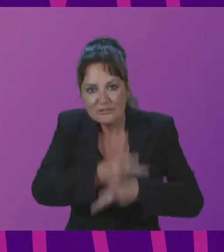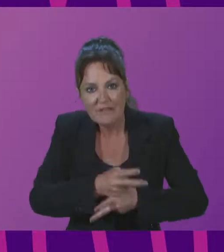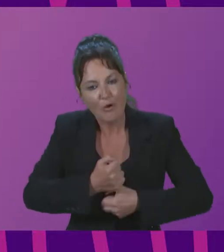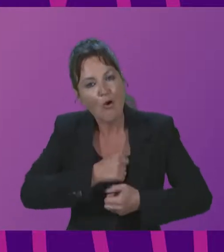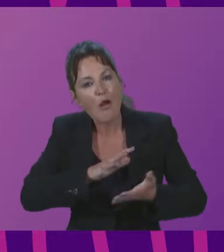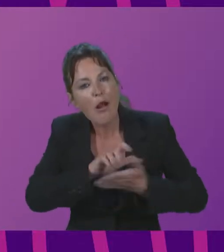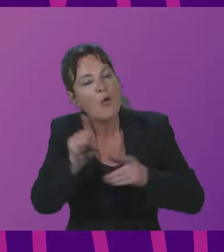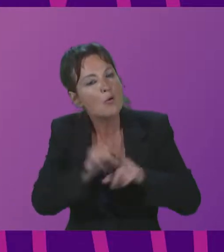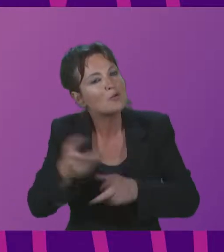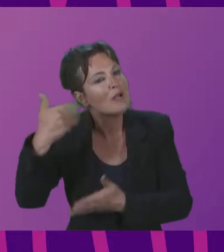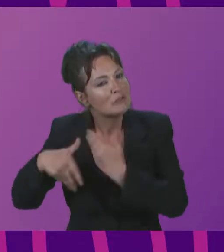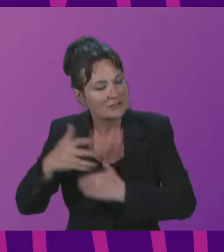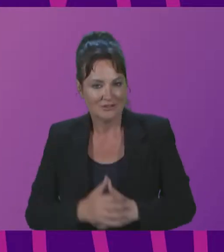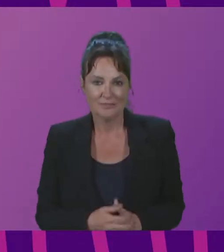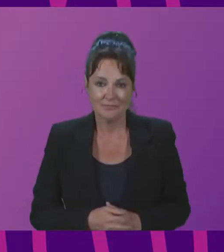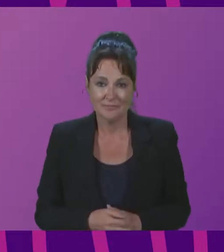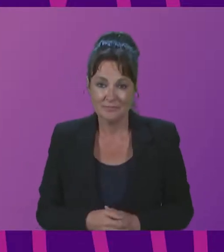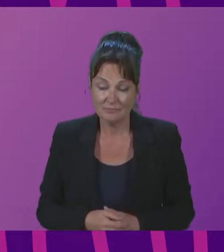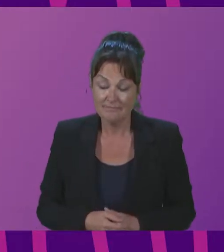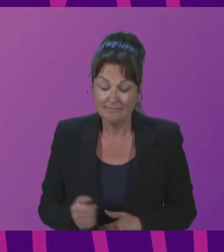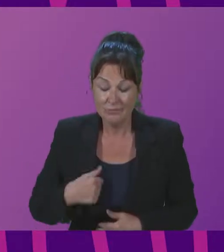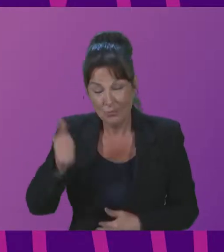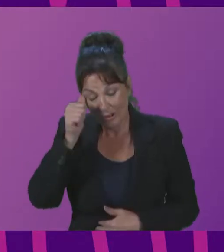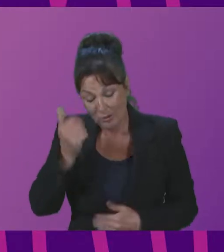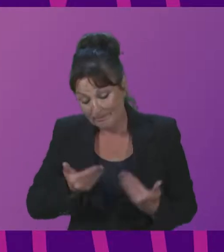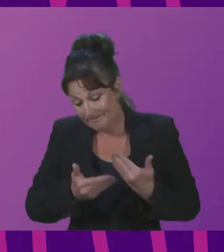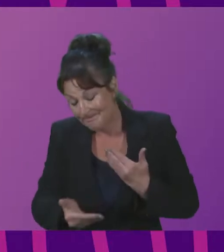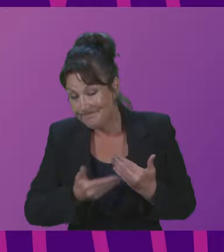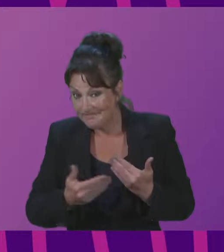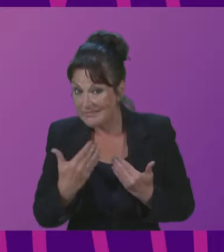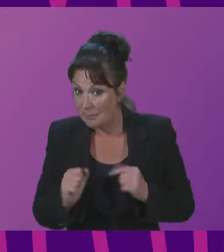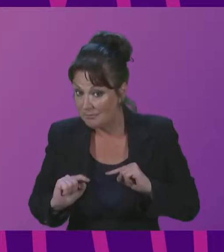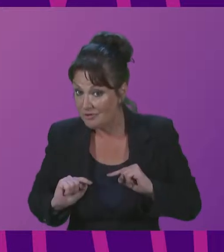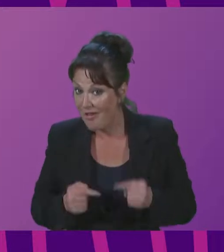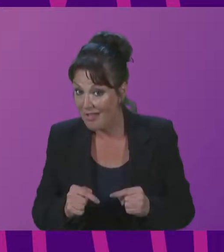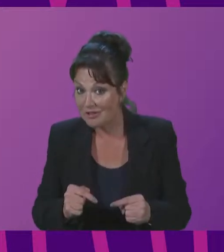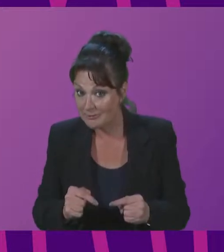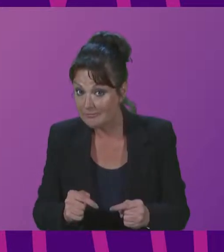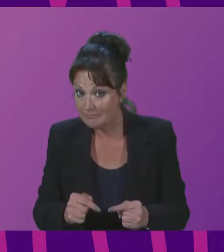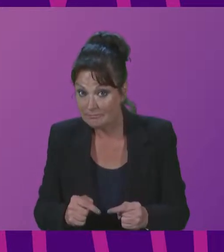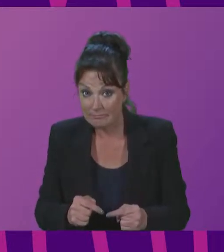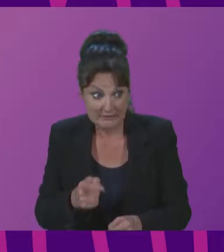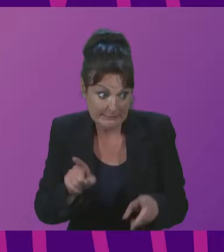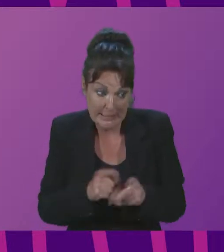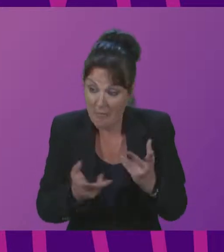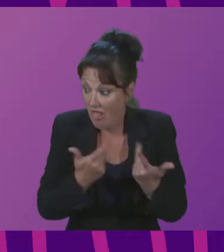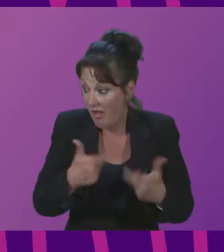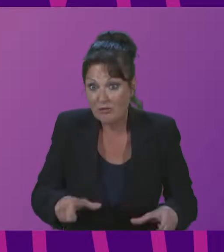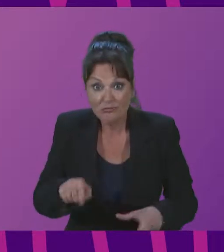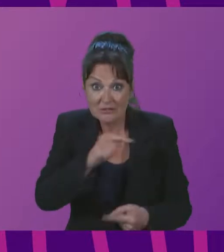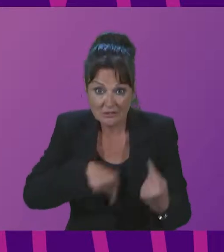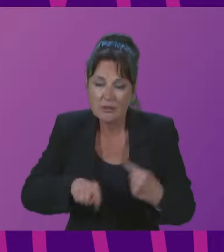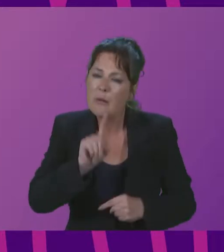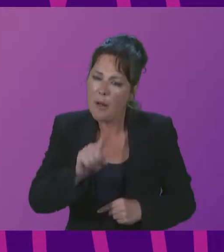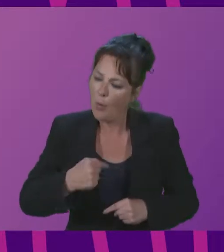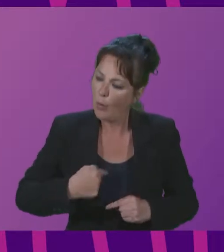Although we are faced with some challenges which may face also in other countries, but as